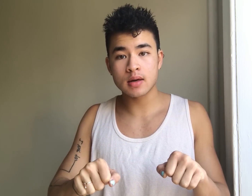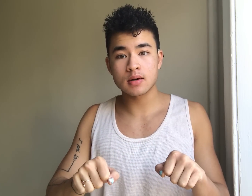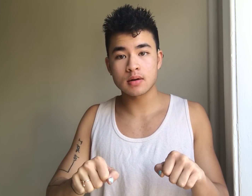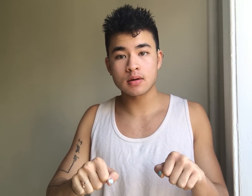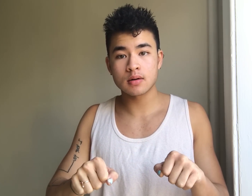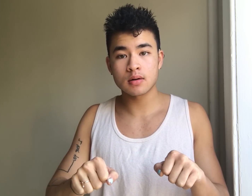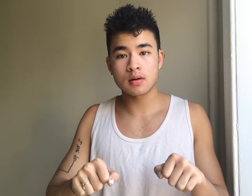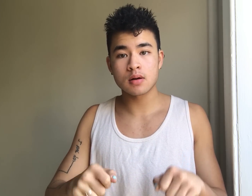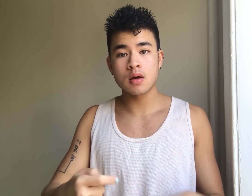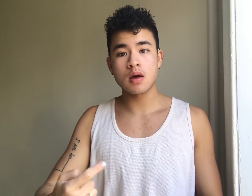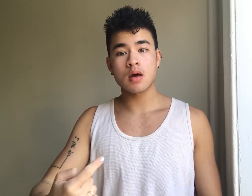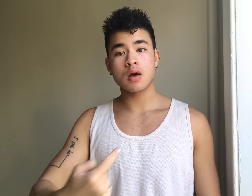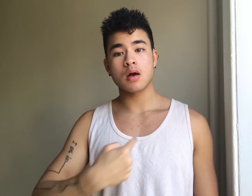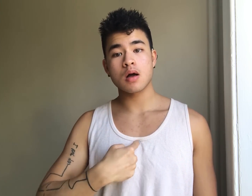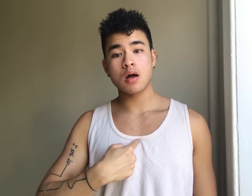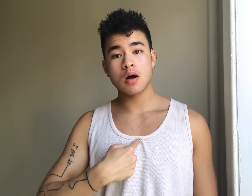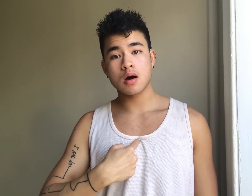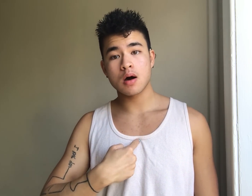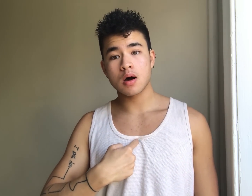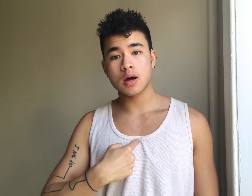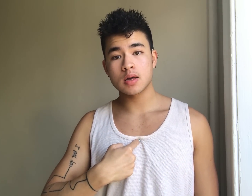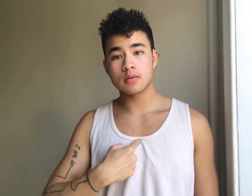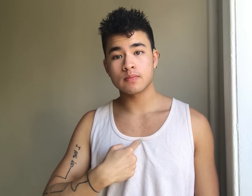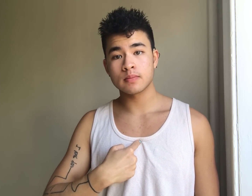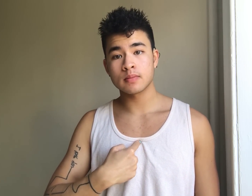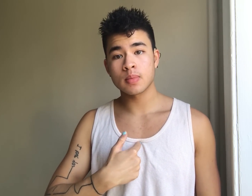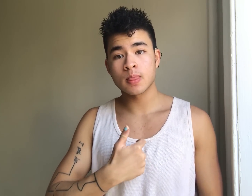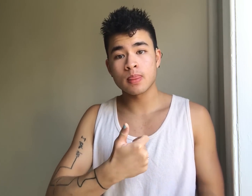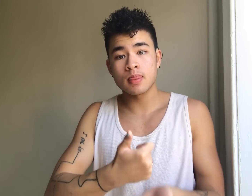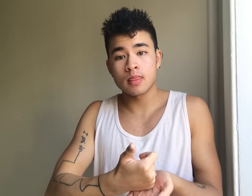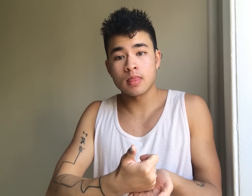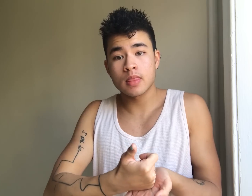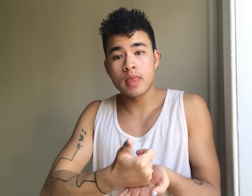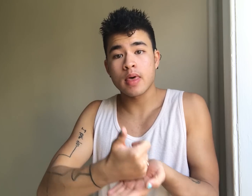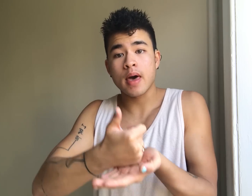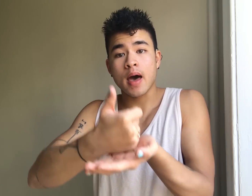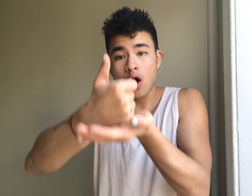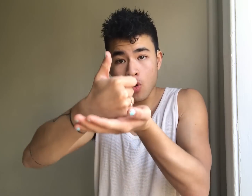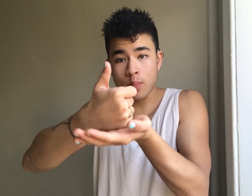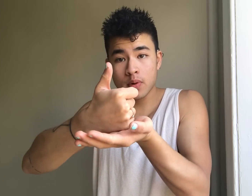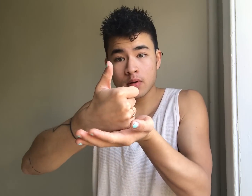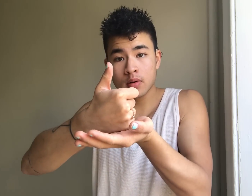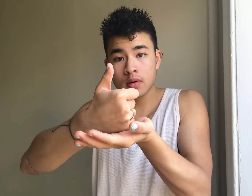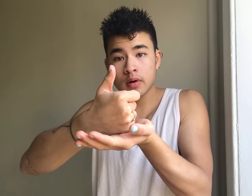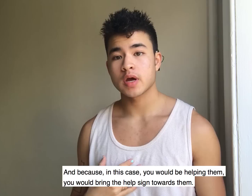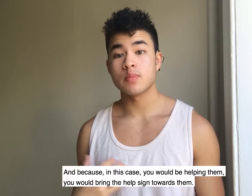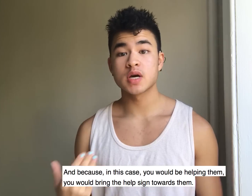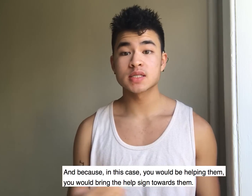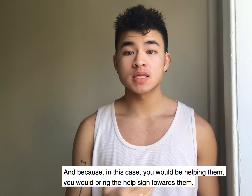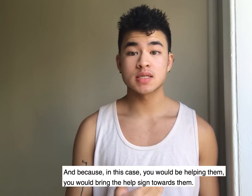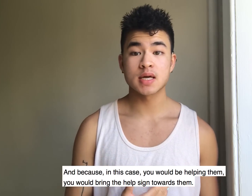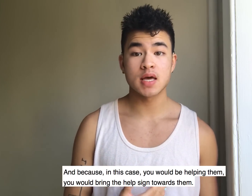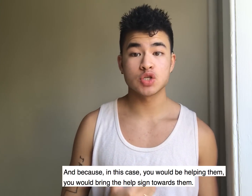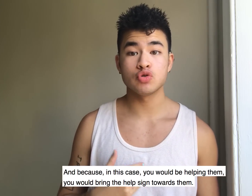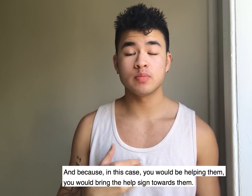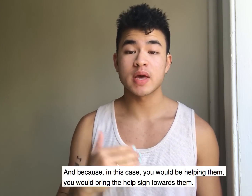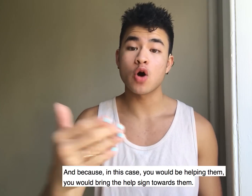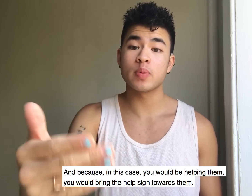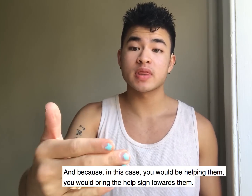I help and because in this case you would be helping